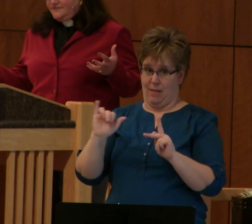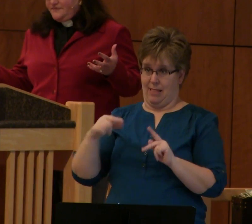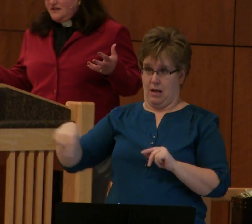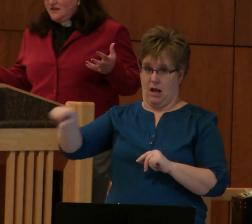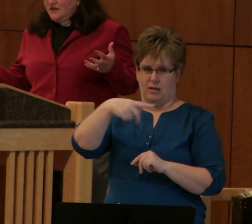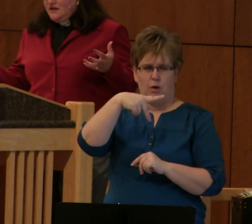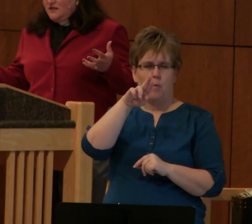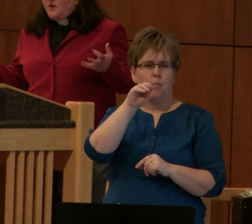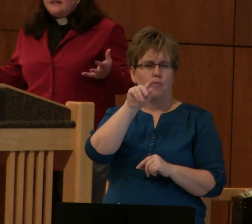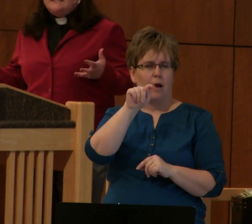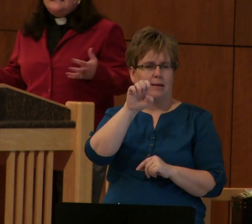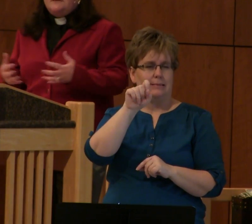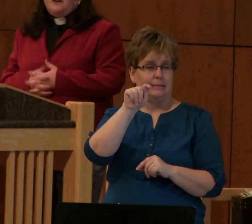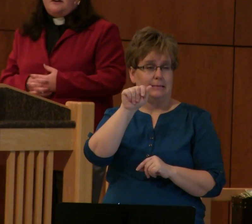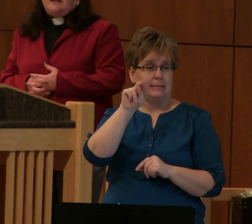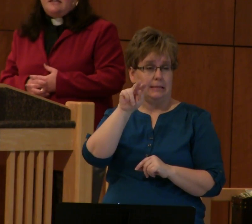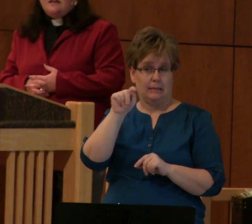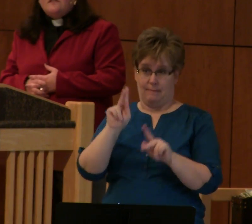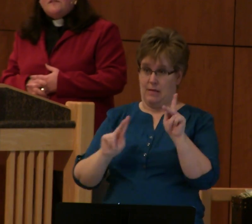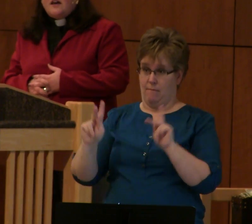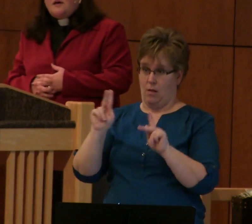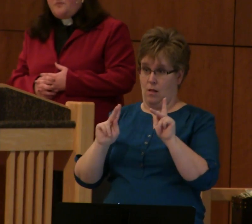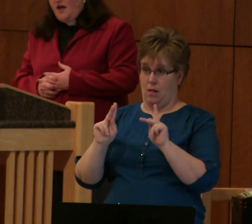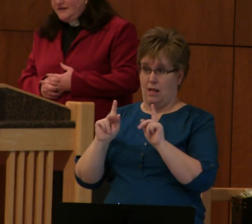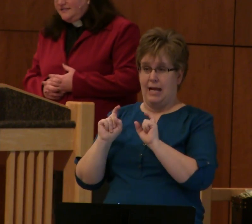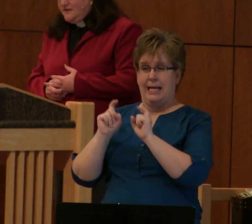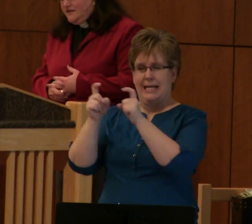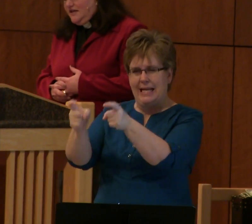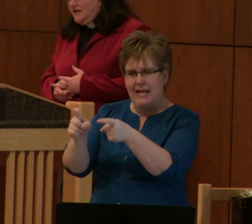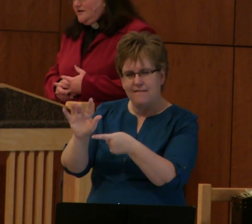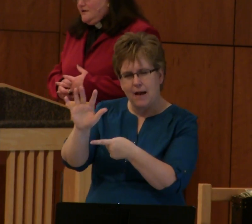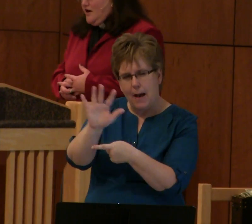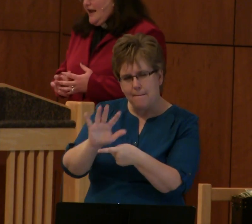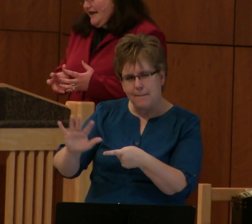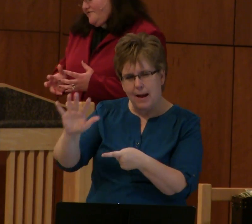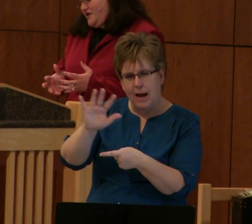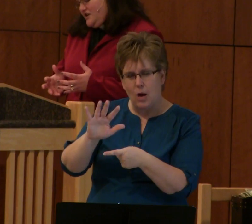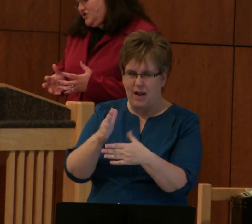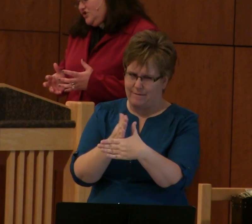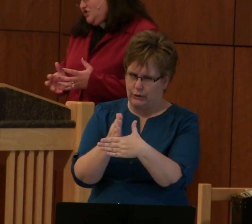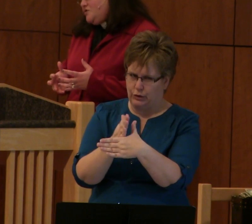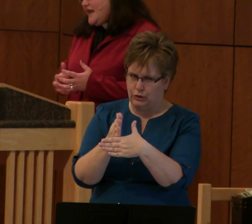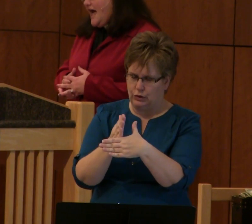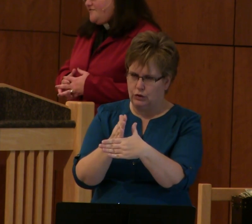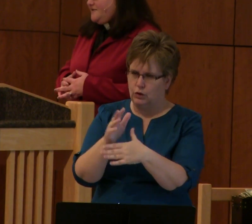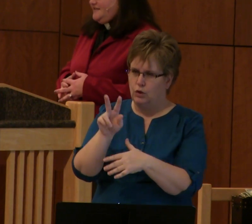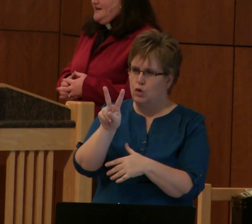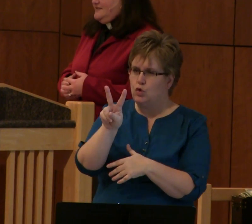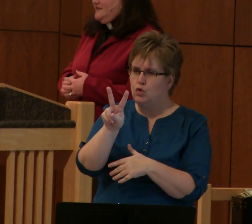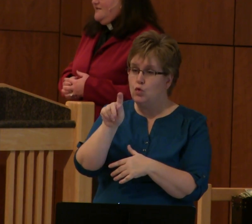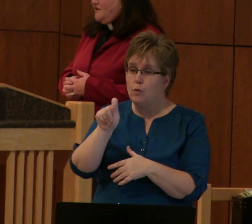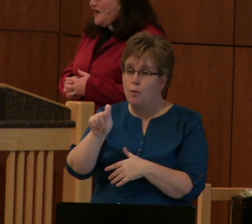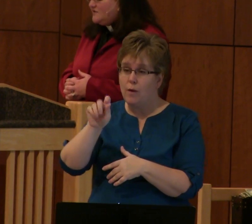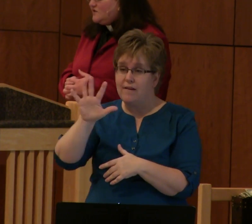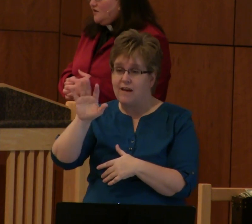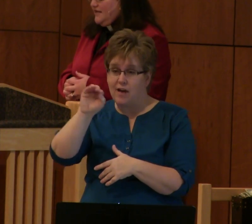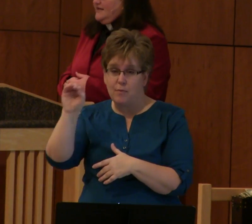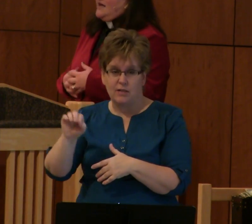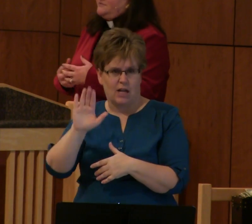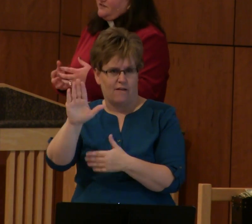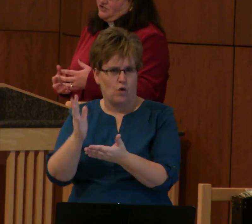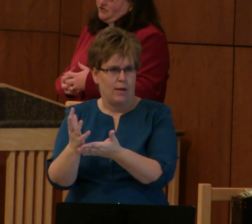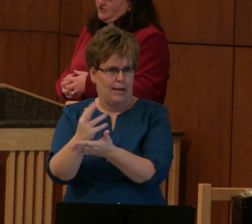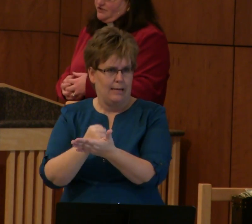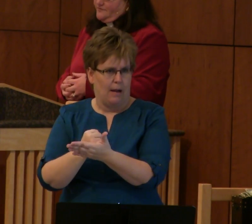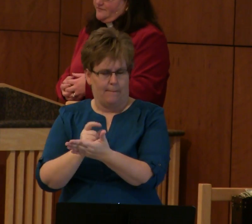like us, Protestants in America give approximately, on average, 2.5% of their household